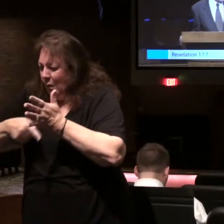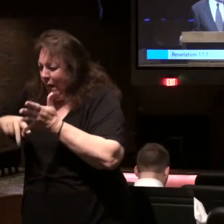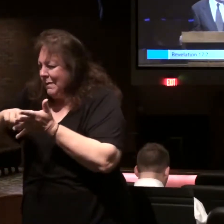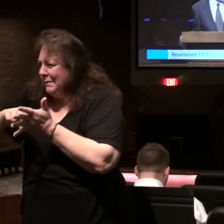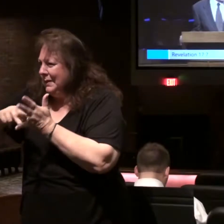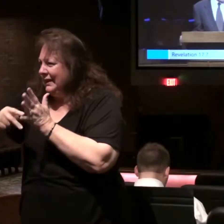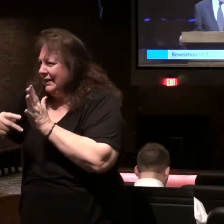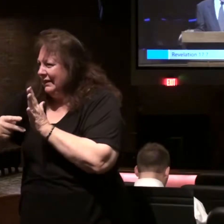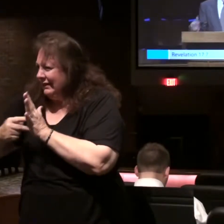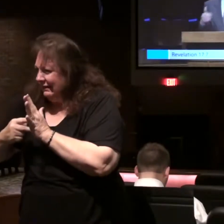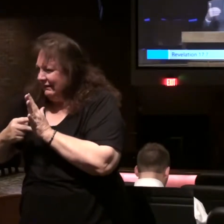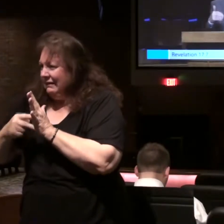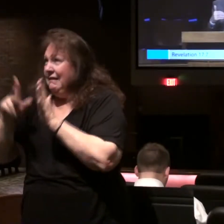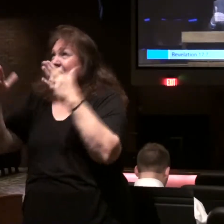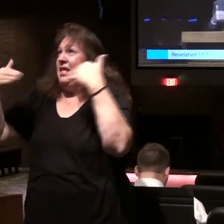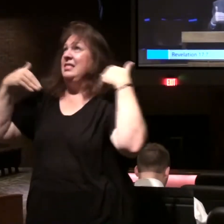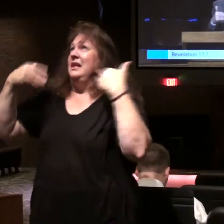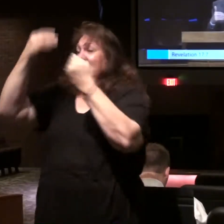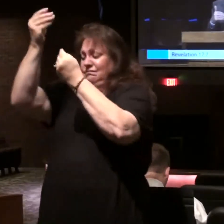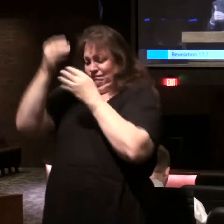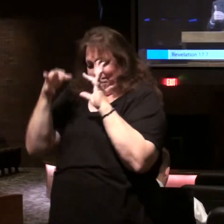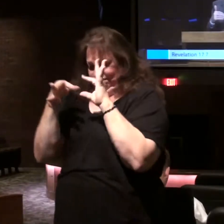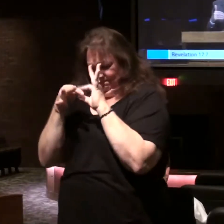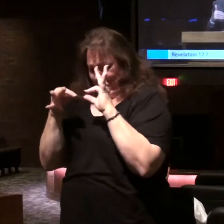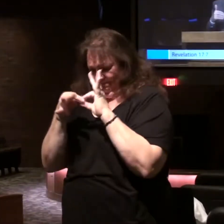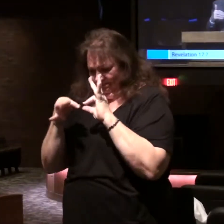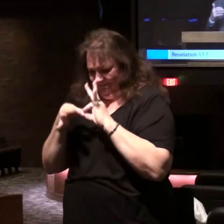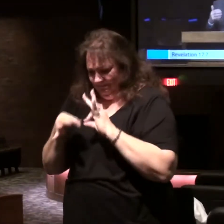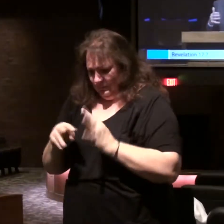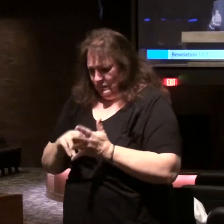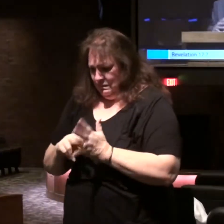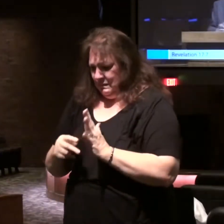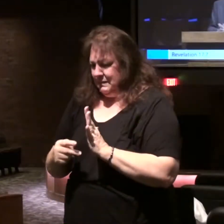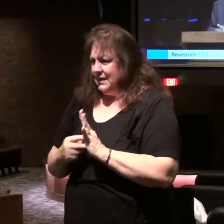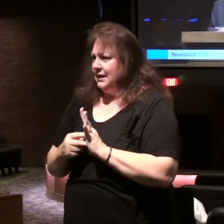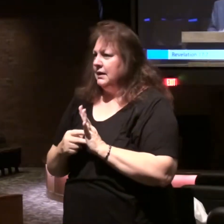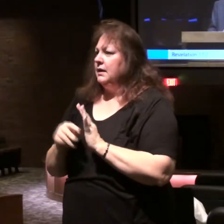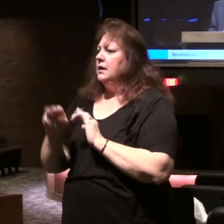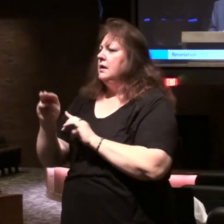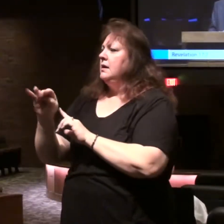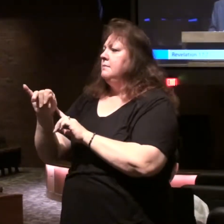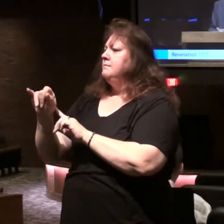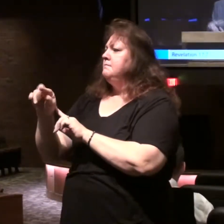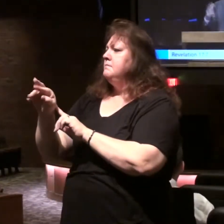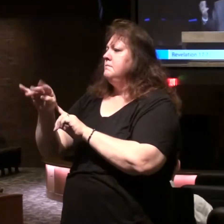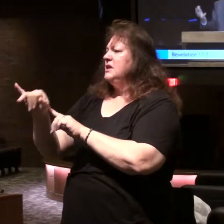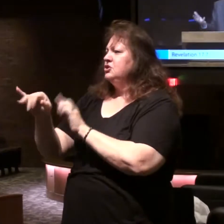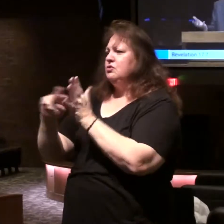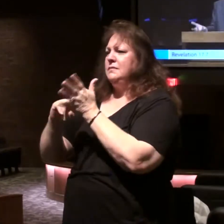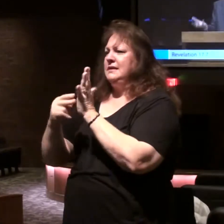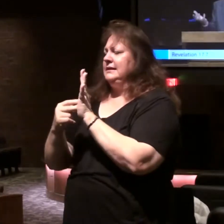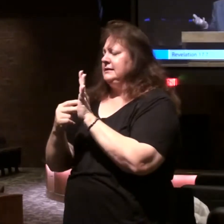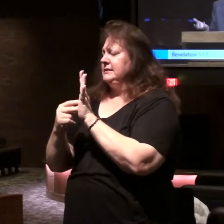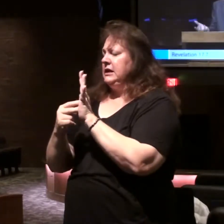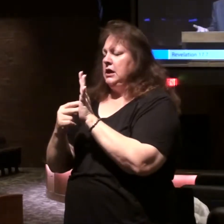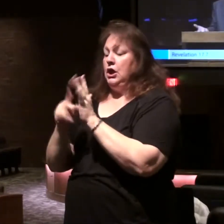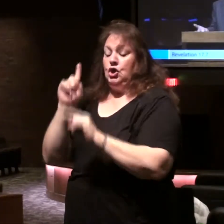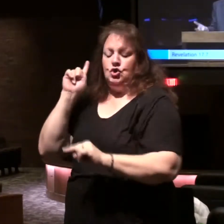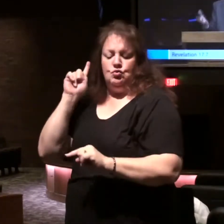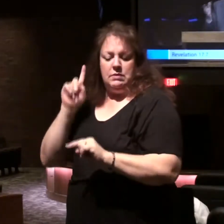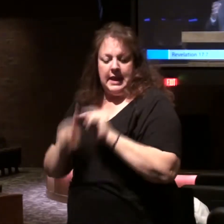I'm going to explain this to you. And the mystery in the New Testament is something you cannot